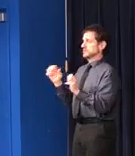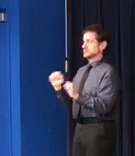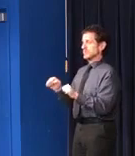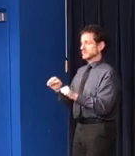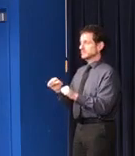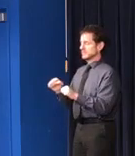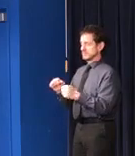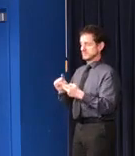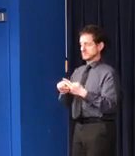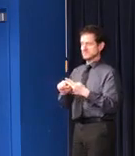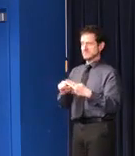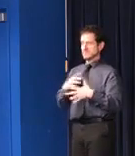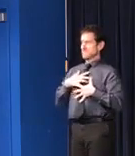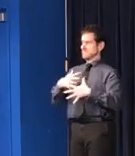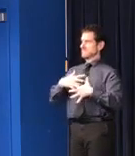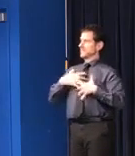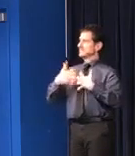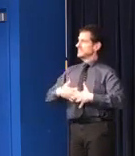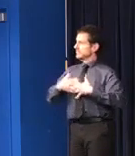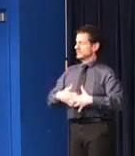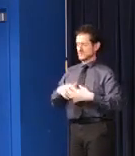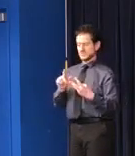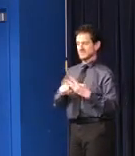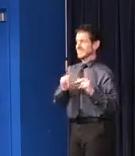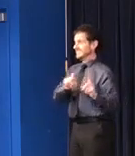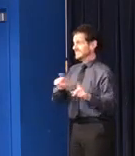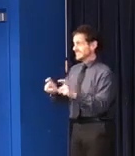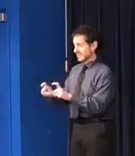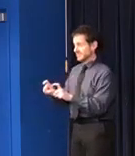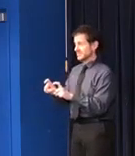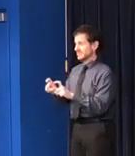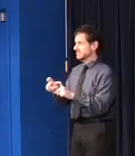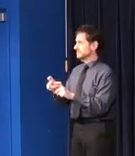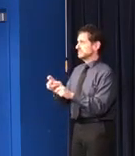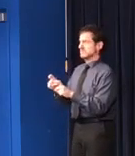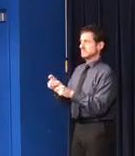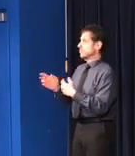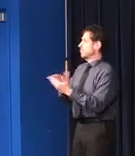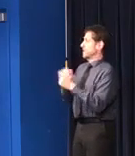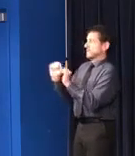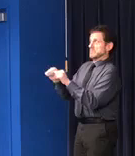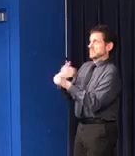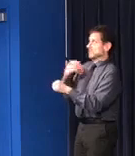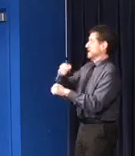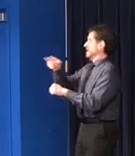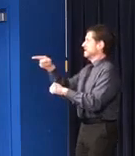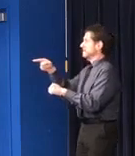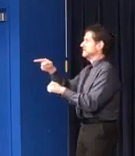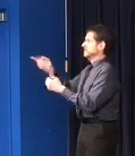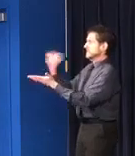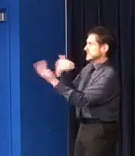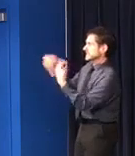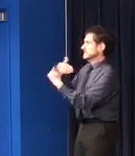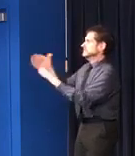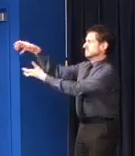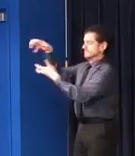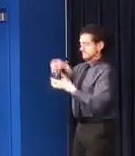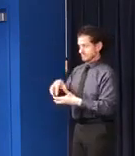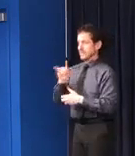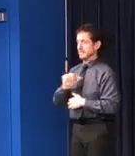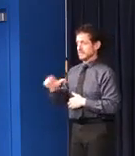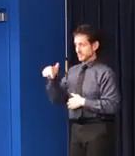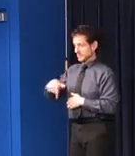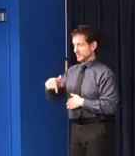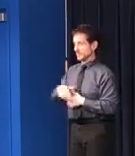as many ventilators, and as many tests as possible shipped to Illinois. This morning, because of my